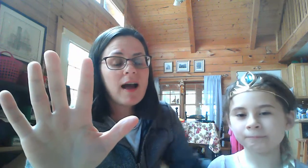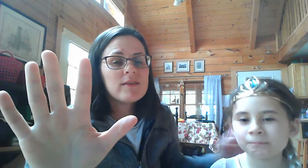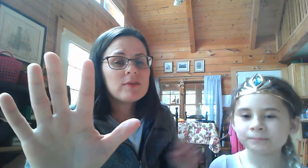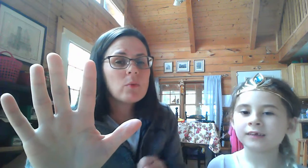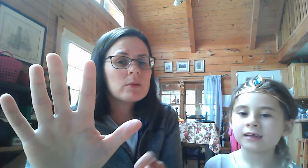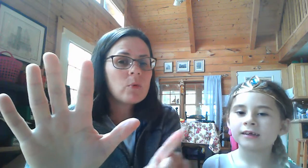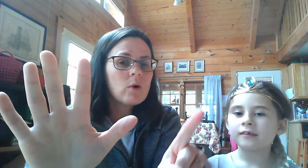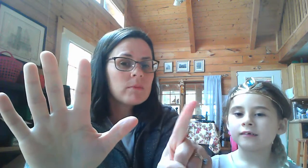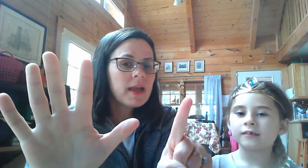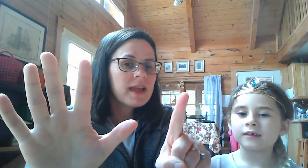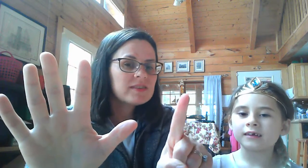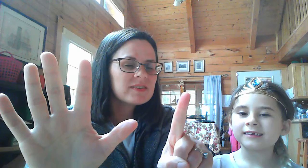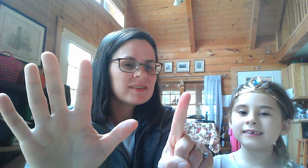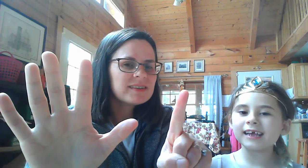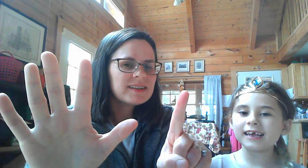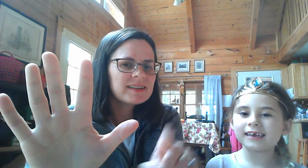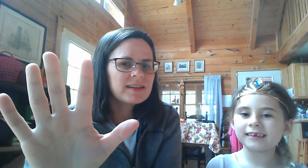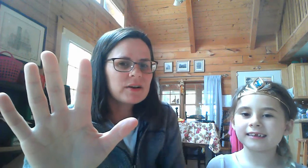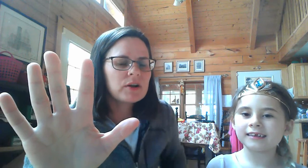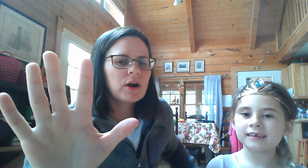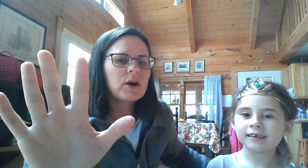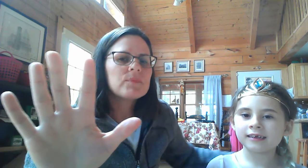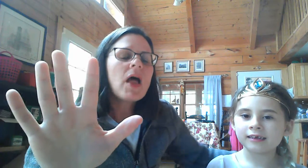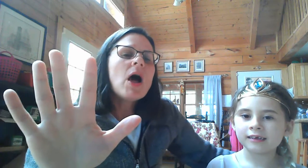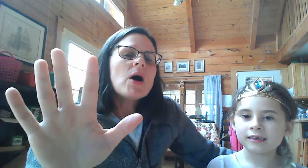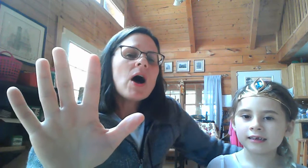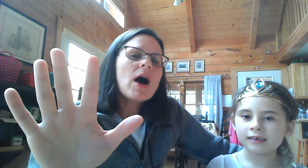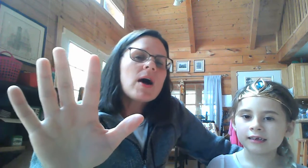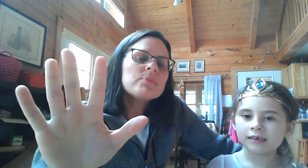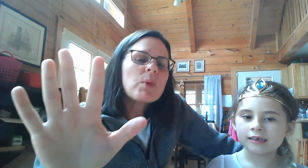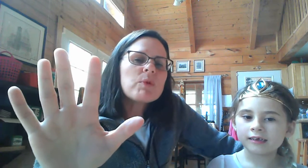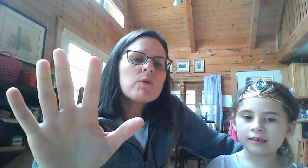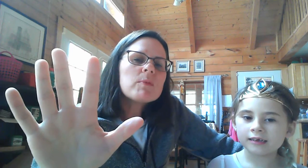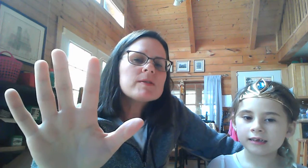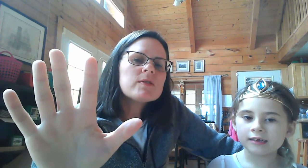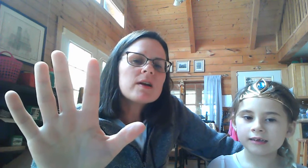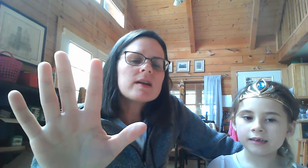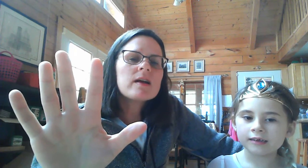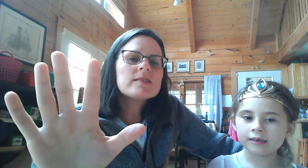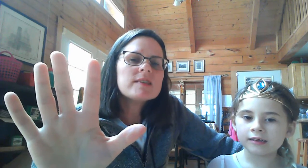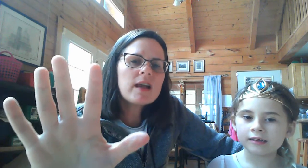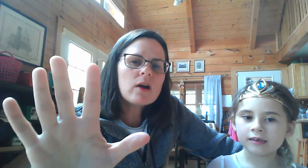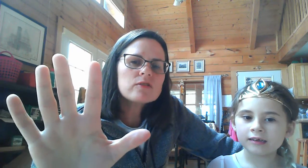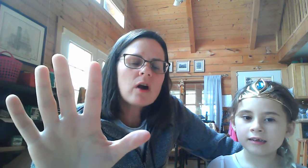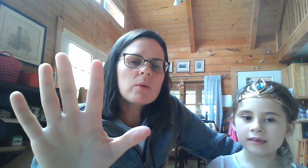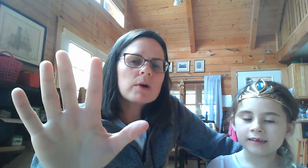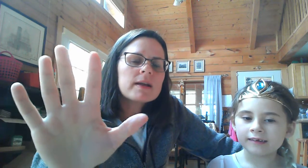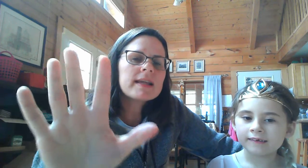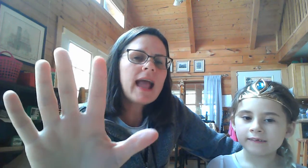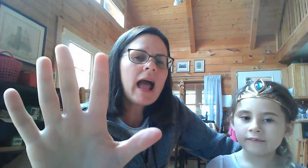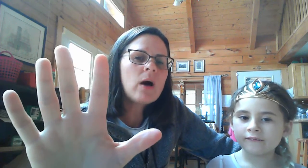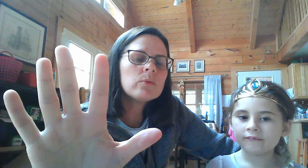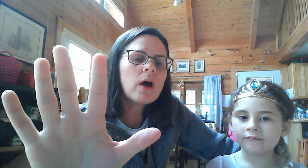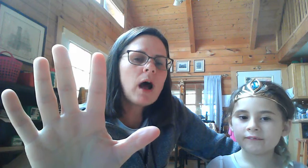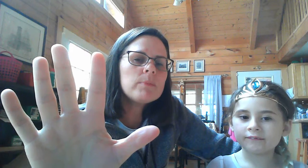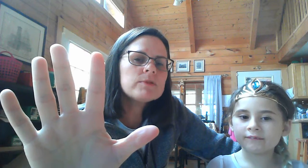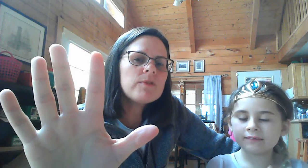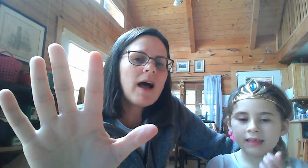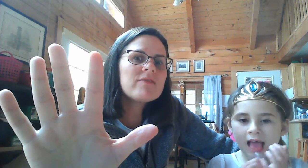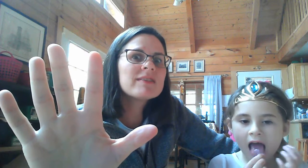and one more makes six. There you go. Before we start singing our song, we're going to count up to five and